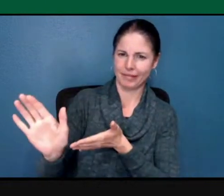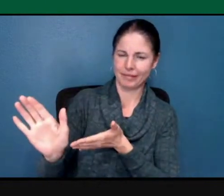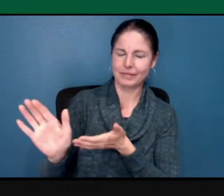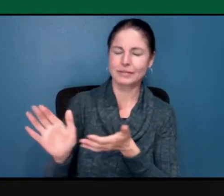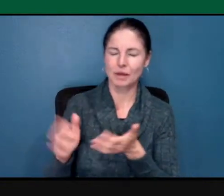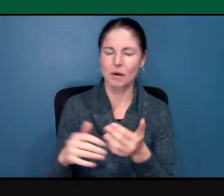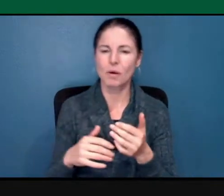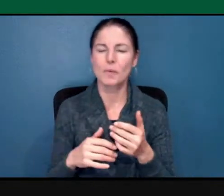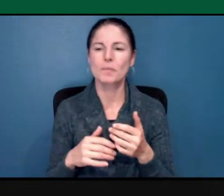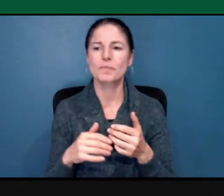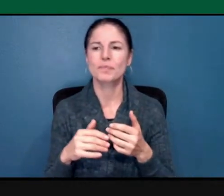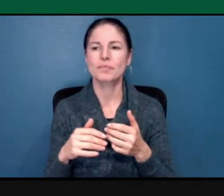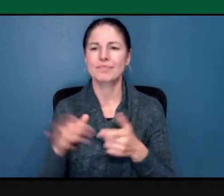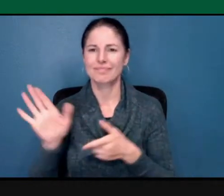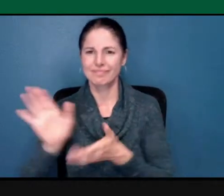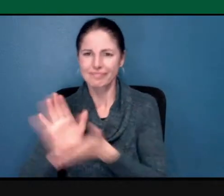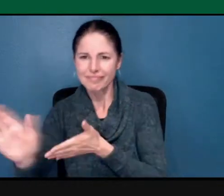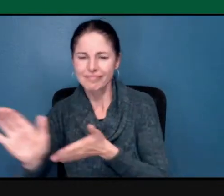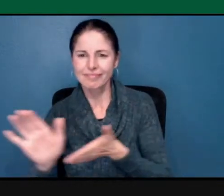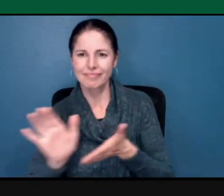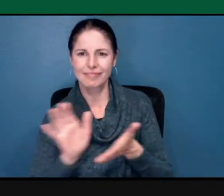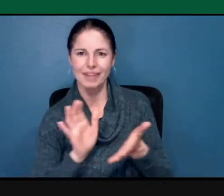and racism together is quite fruitful.